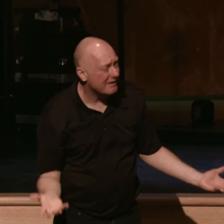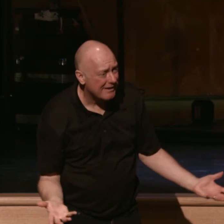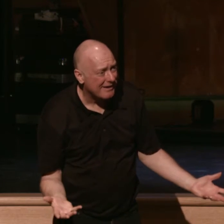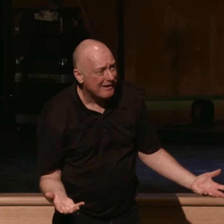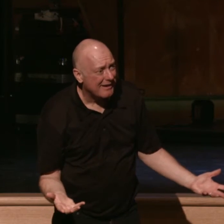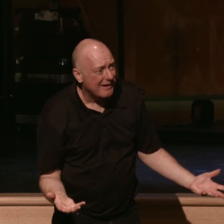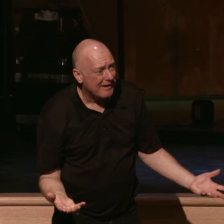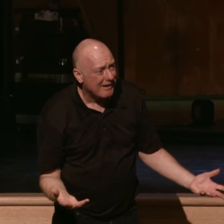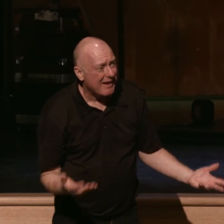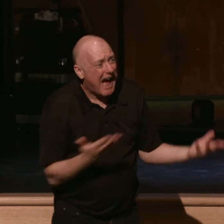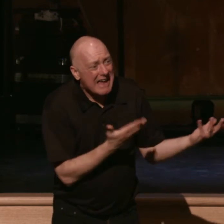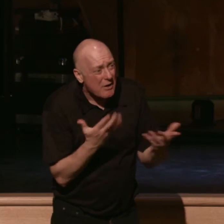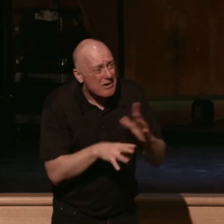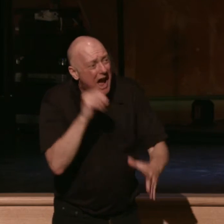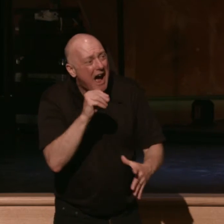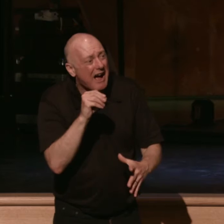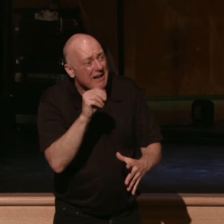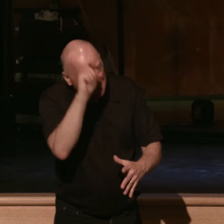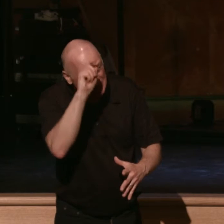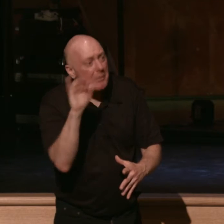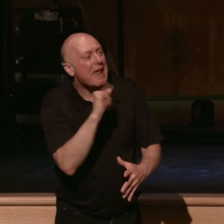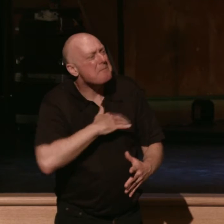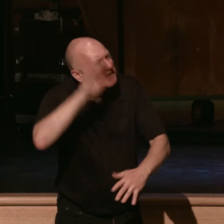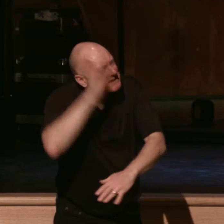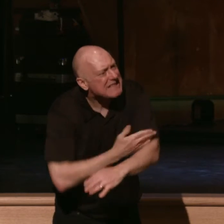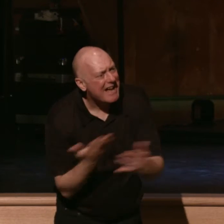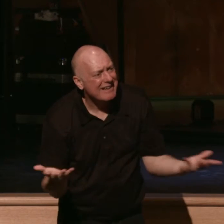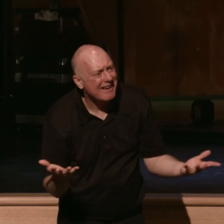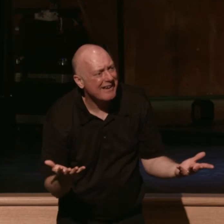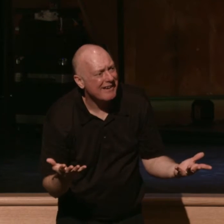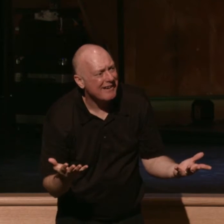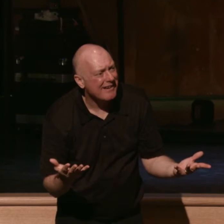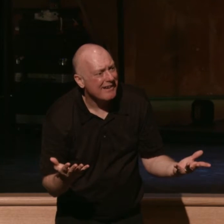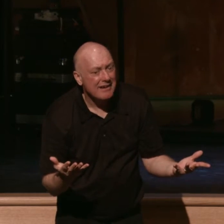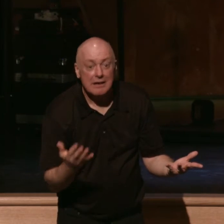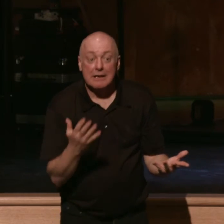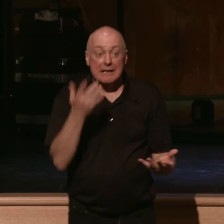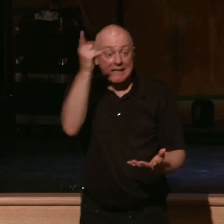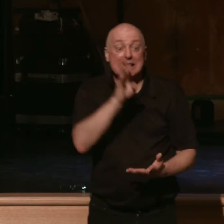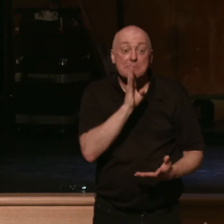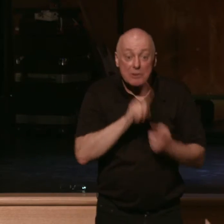I carried you out of Egypt like my son. He says to you today, you think I don't love you?